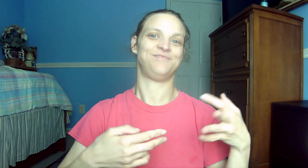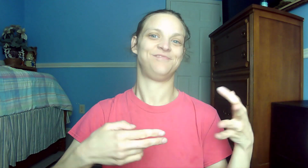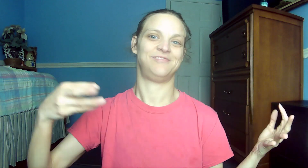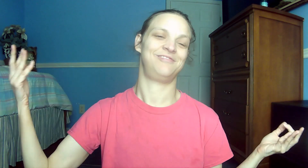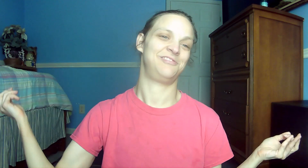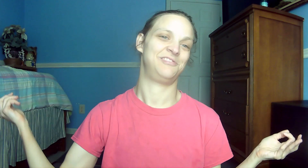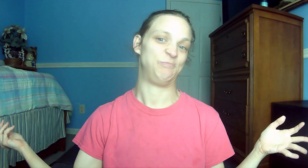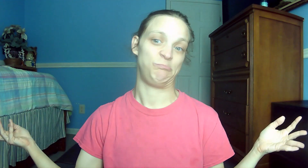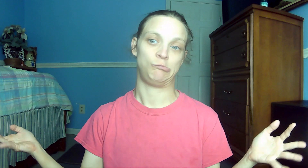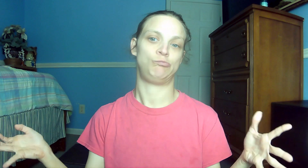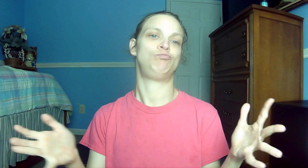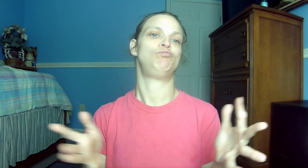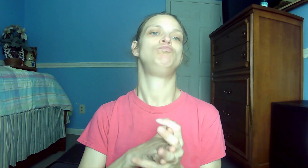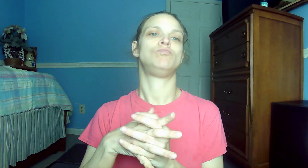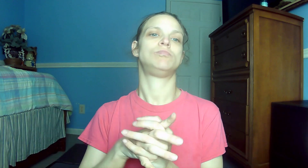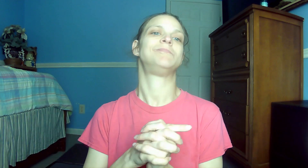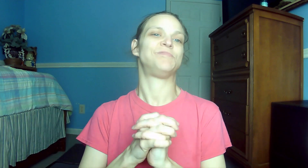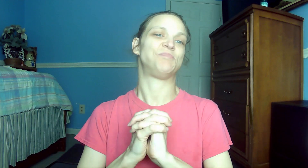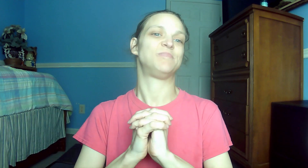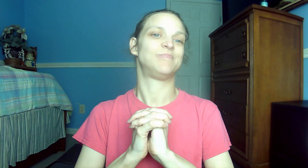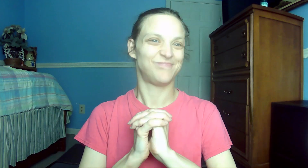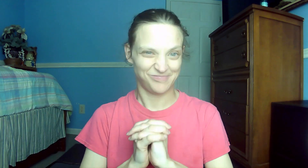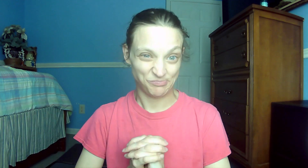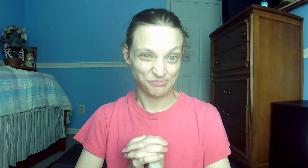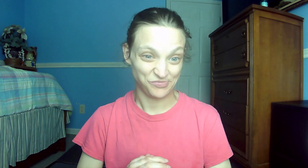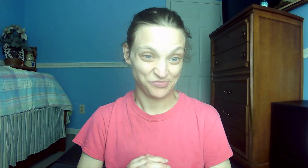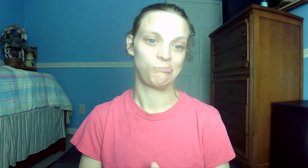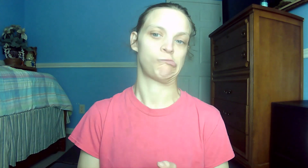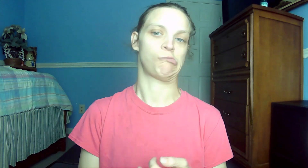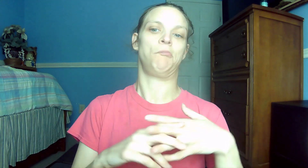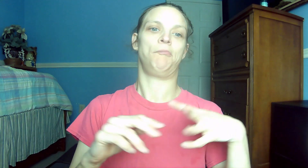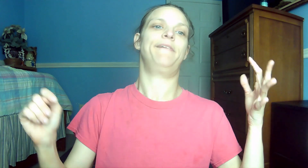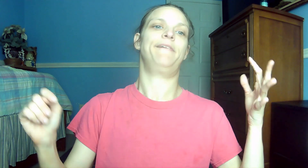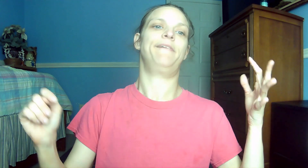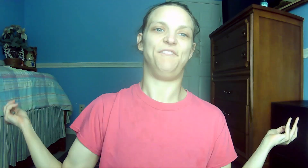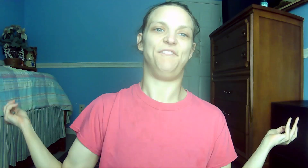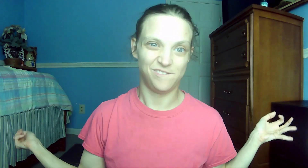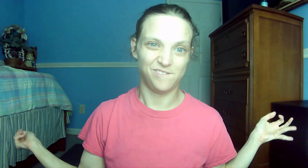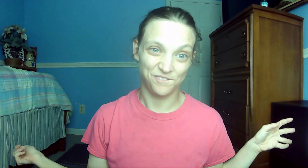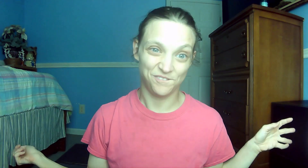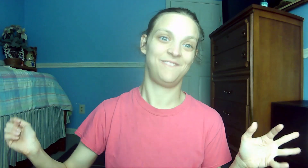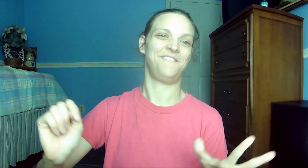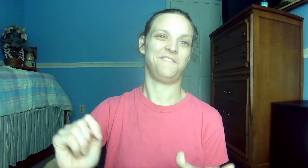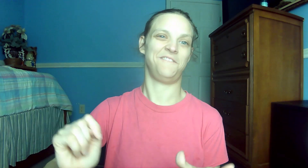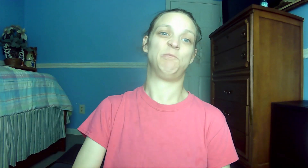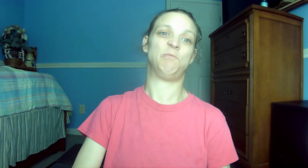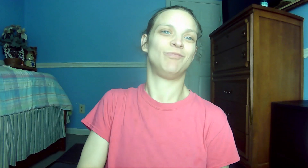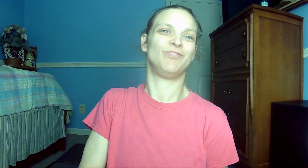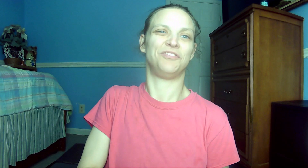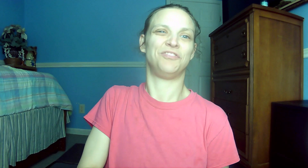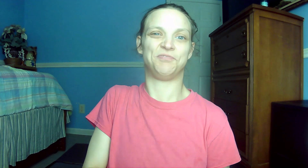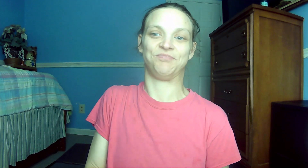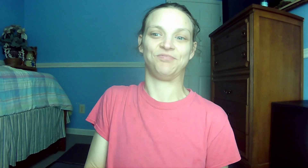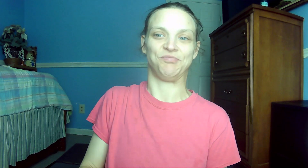16. John 1.3 Through him all things were made. Without him nothing was made that hath been made.